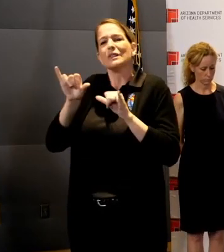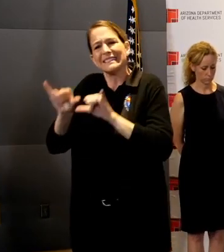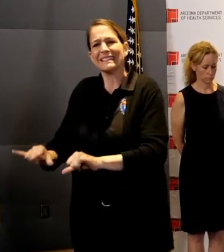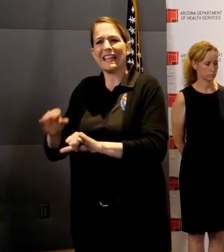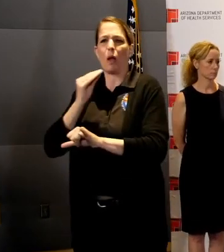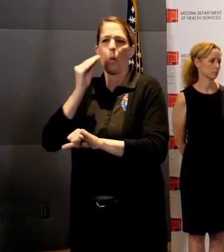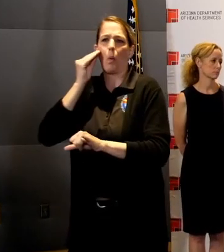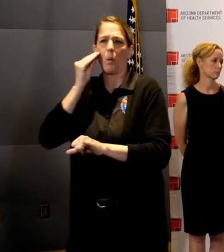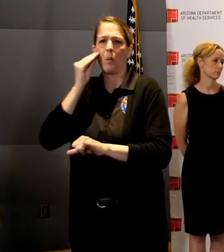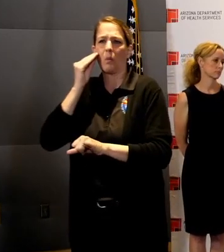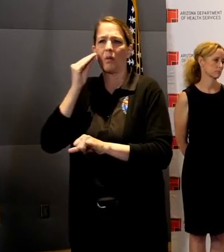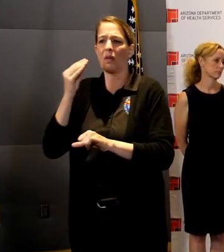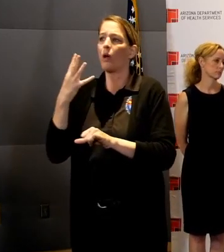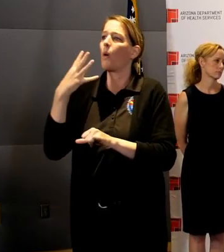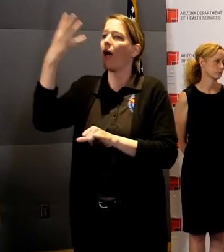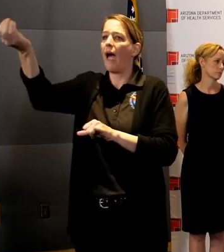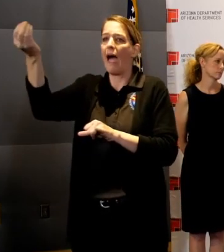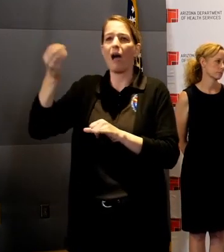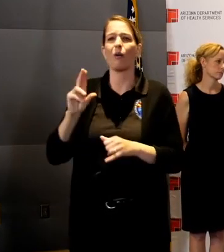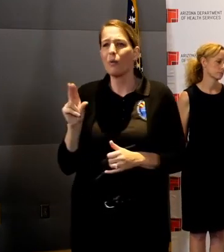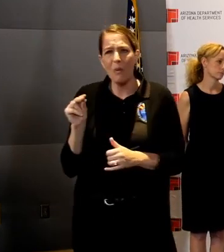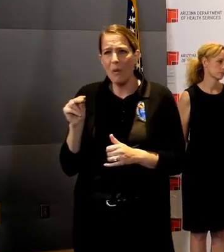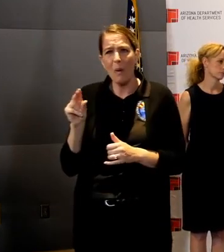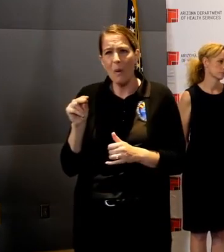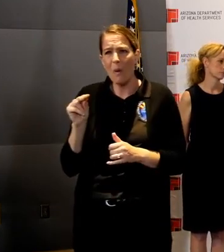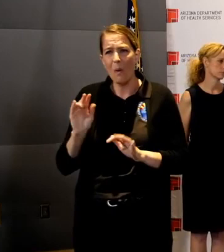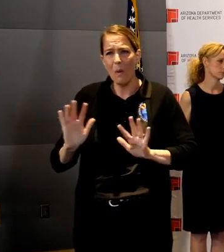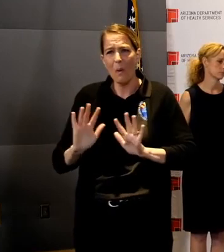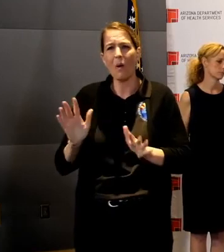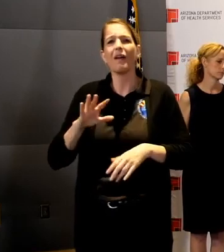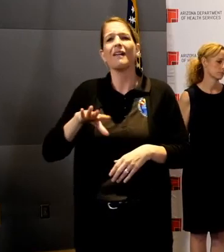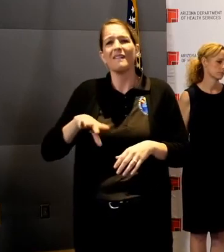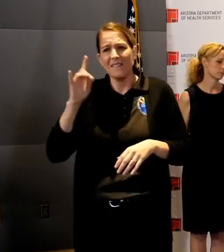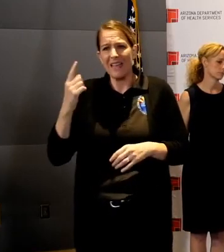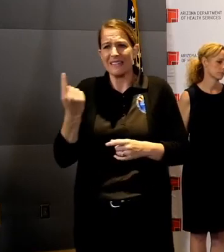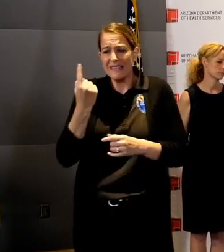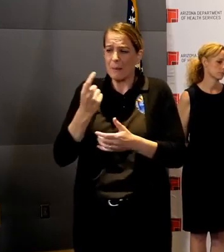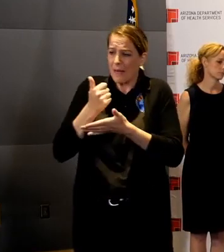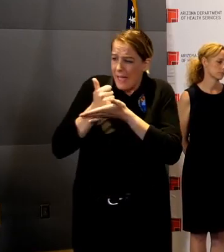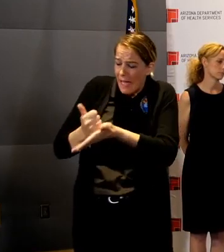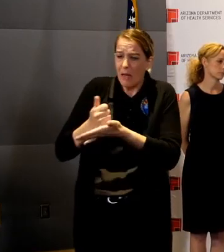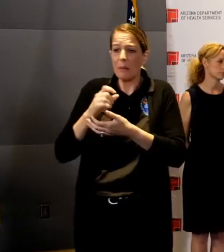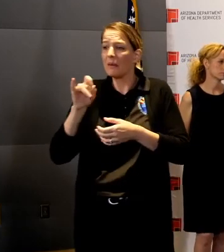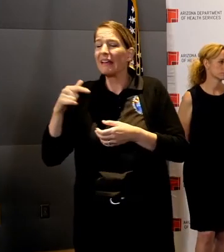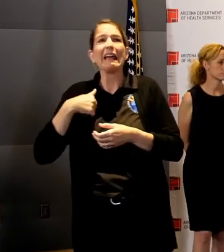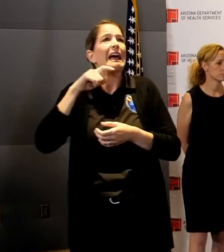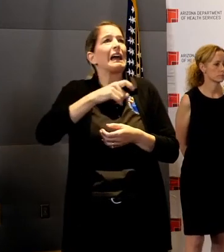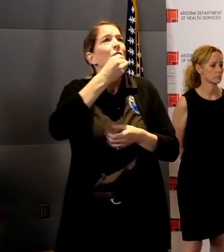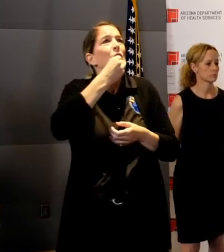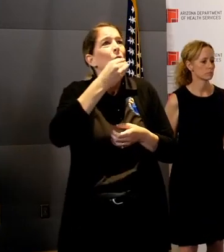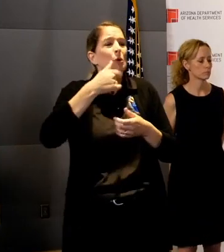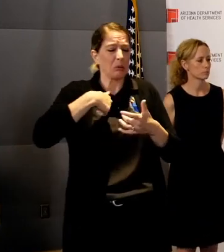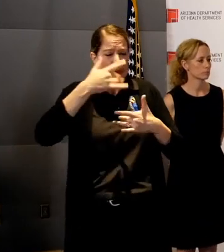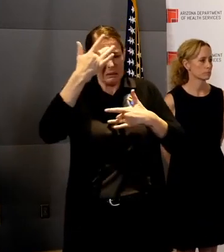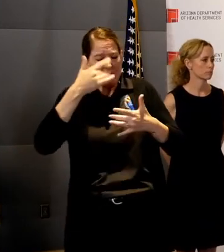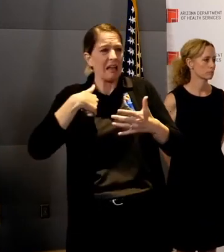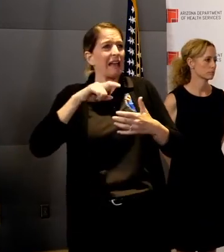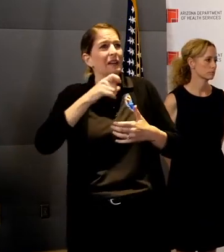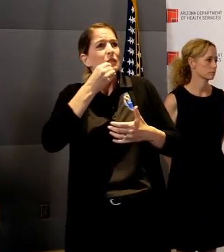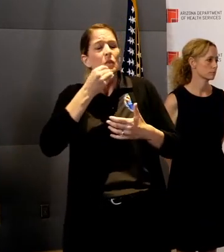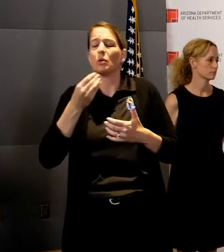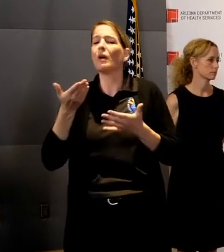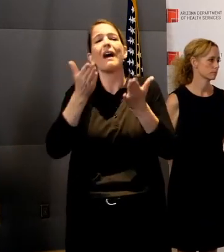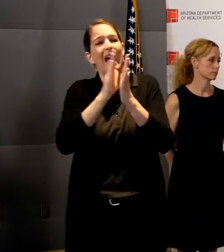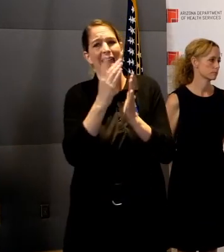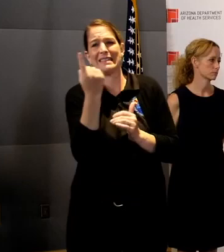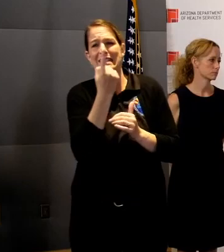well, you shouldn't leave. You should be getting someone to help you out on some of the essentials. And we'll continue to repeat that. How, again, how, how does this happen?